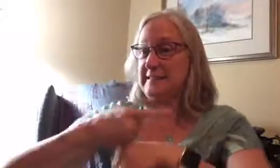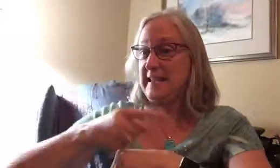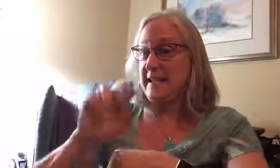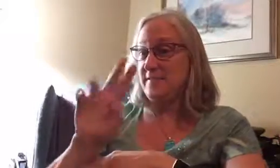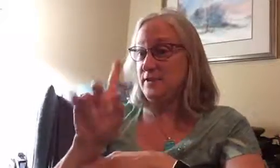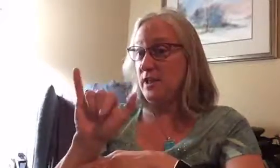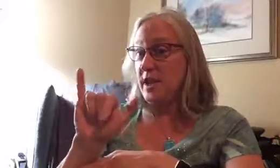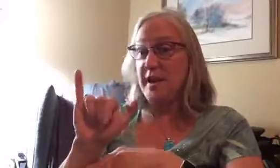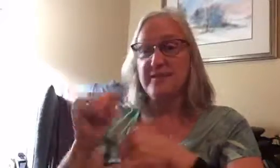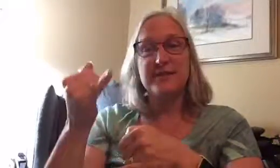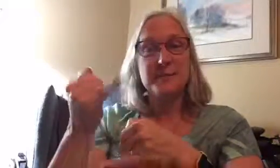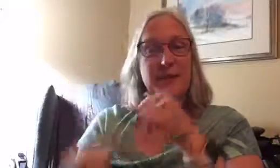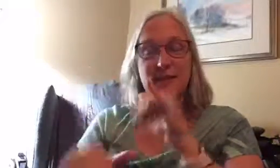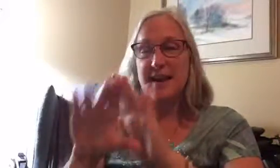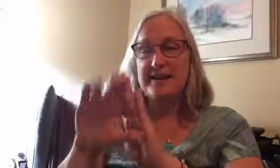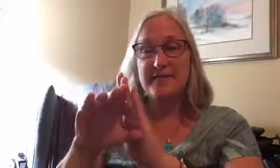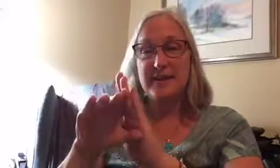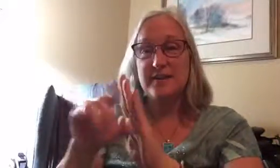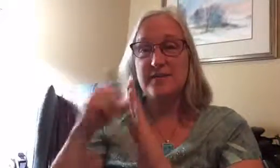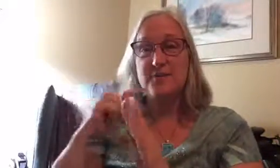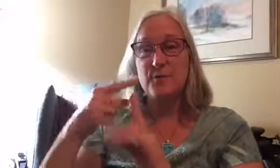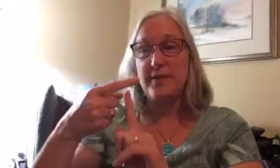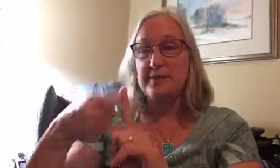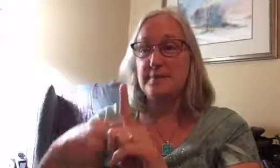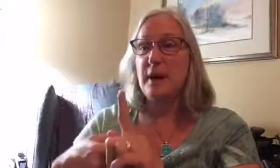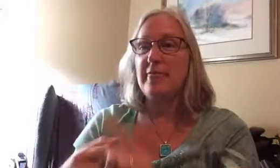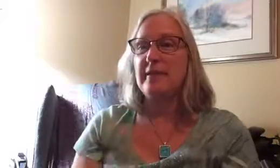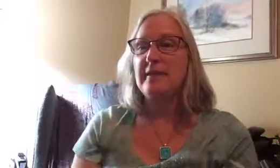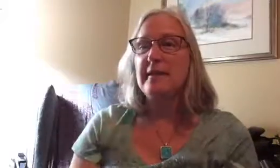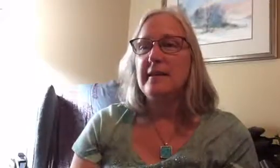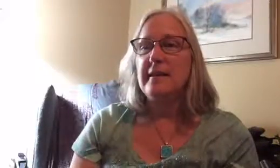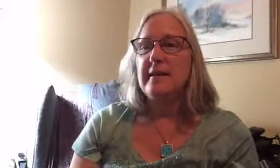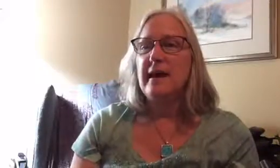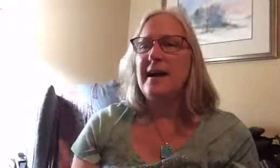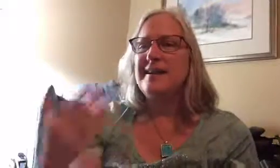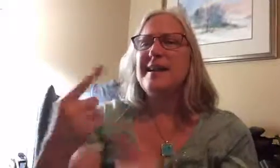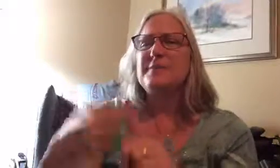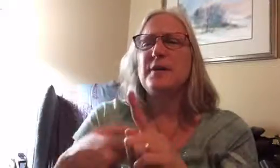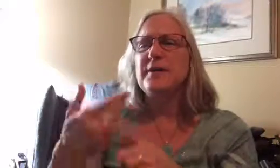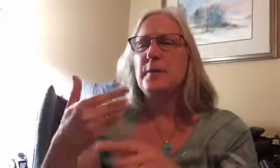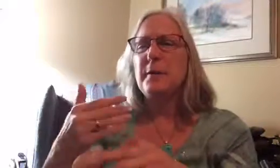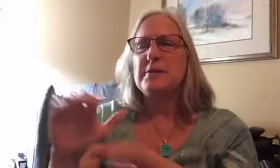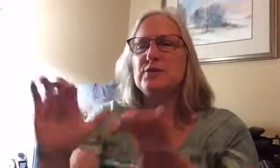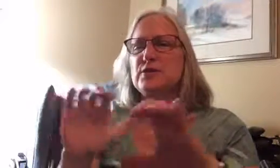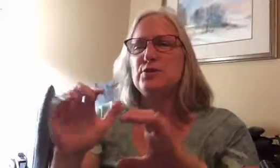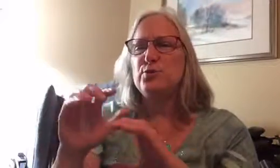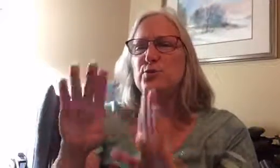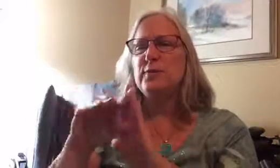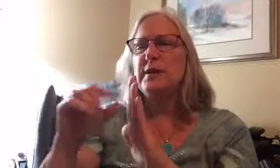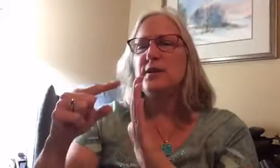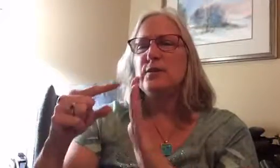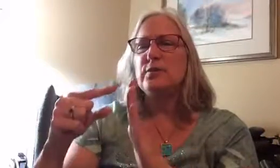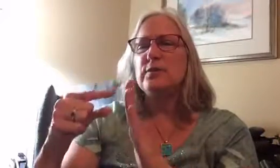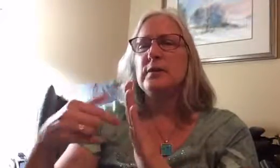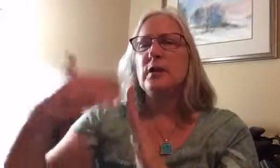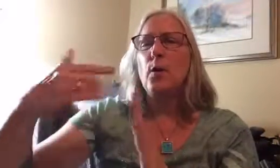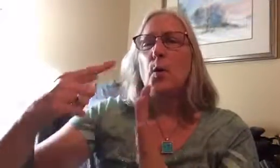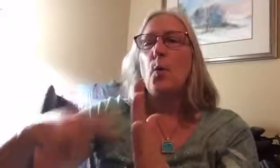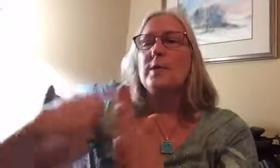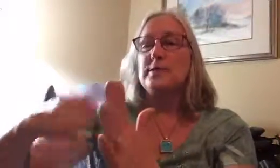day of july this is my last video for this month uh next month i'll probably just do videos once